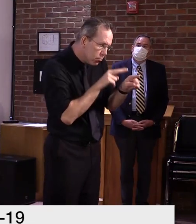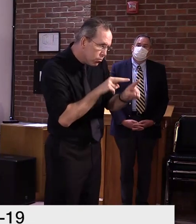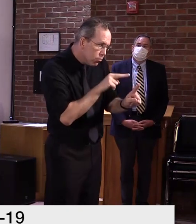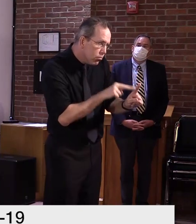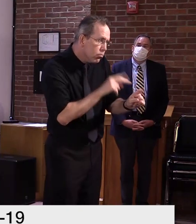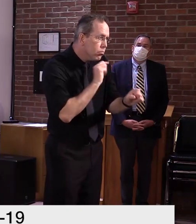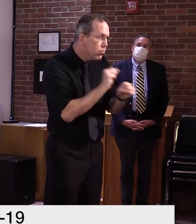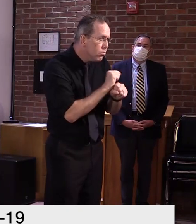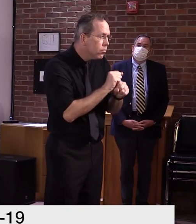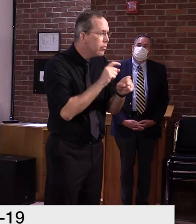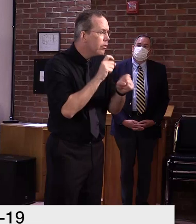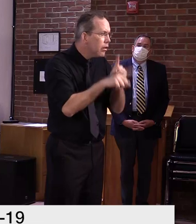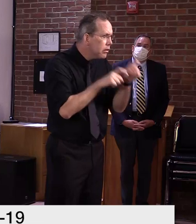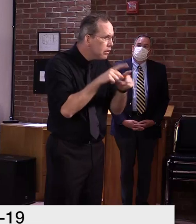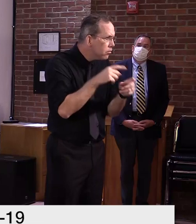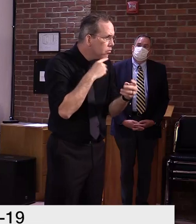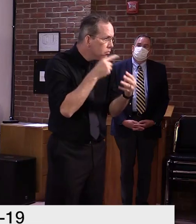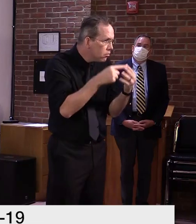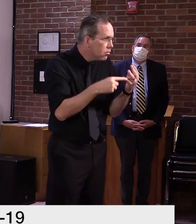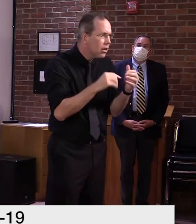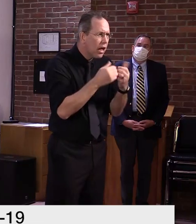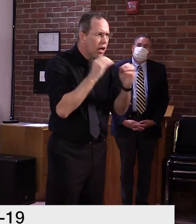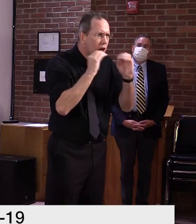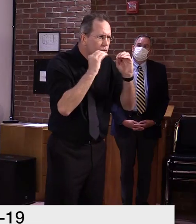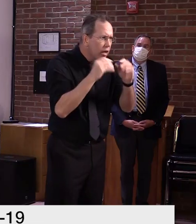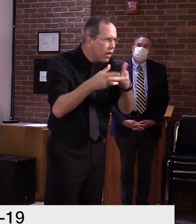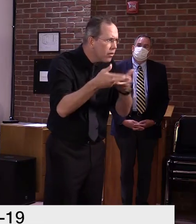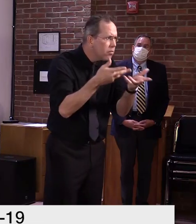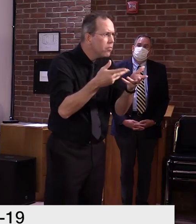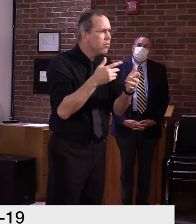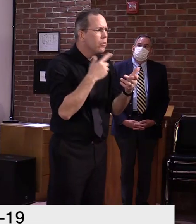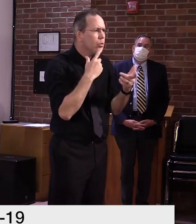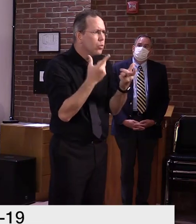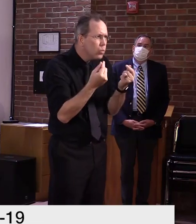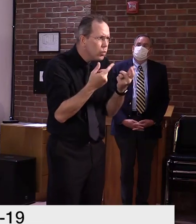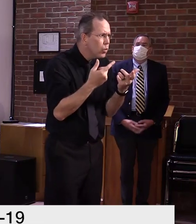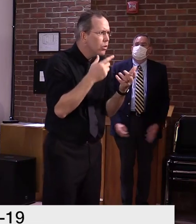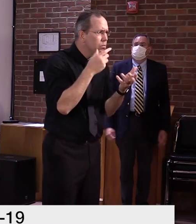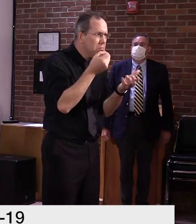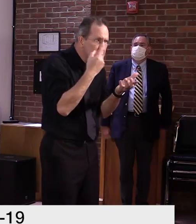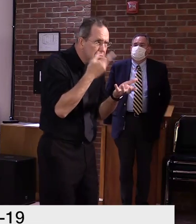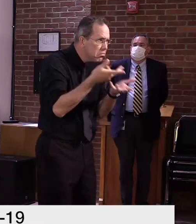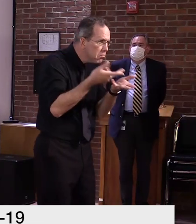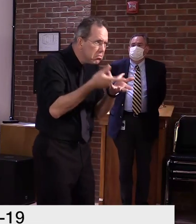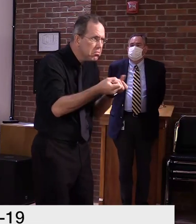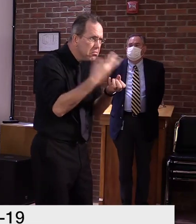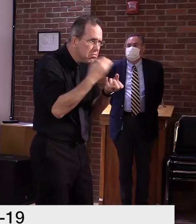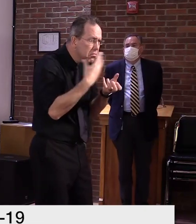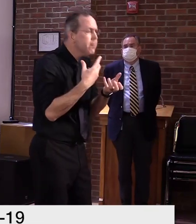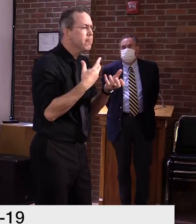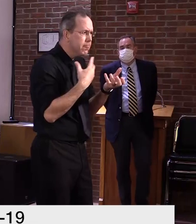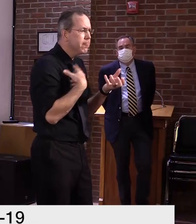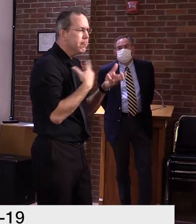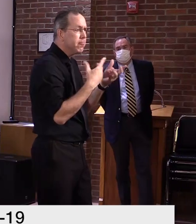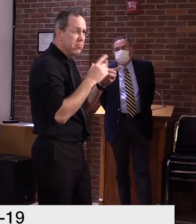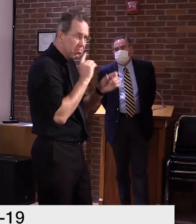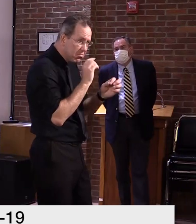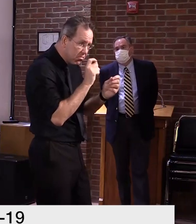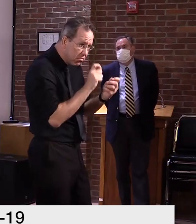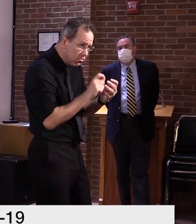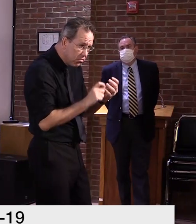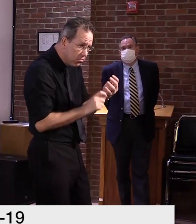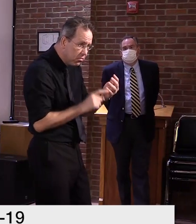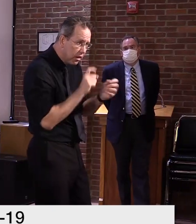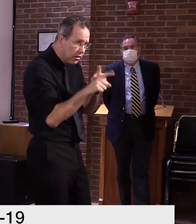recommendations and follow-up. We're just not reporting those counts. We're encouraging testing with PCR, which, um,